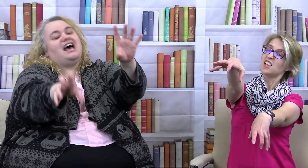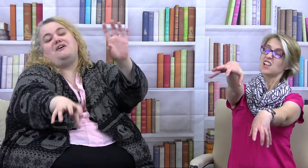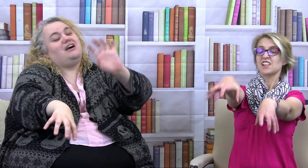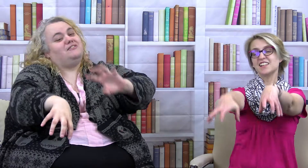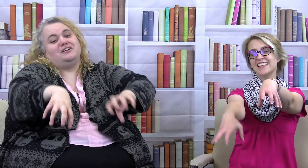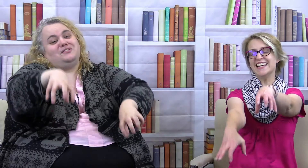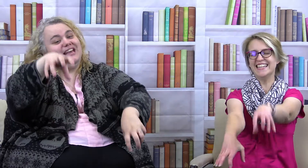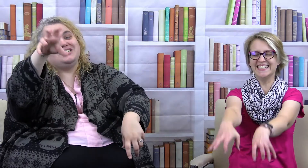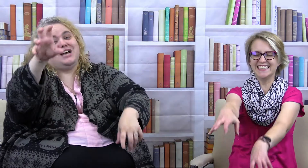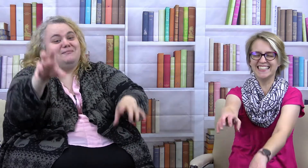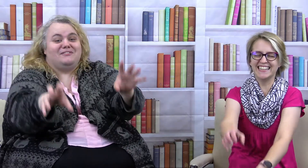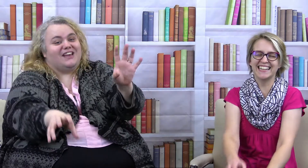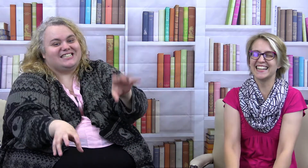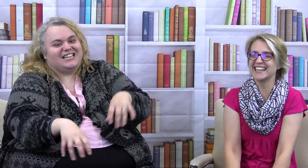however you think it's on the face.